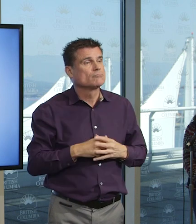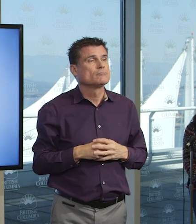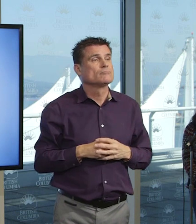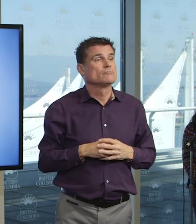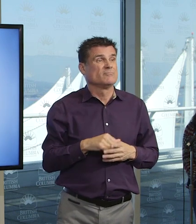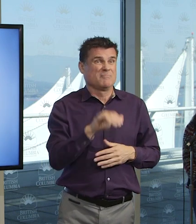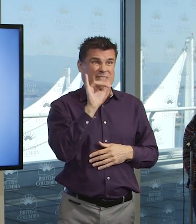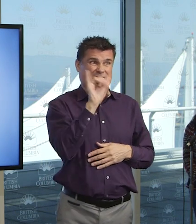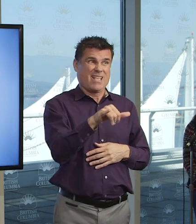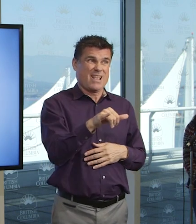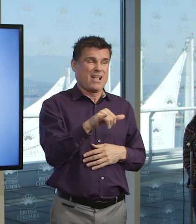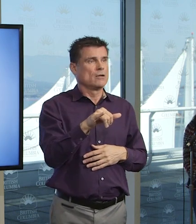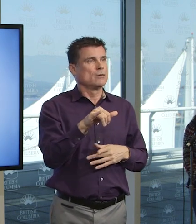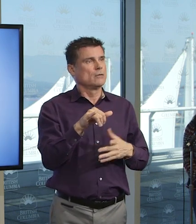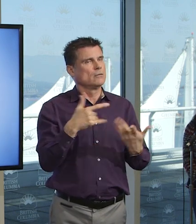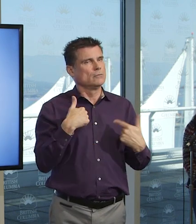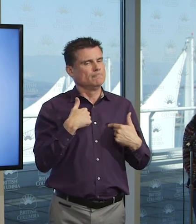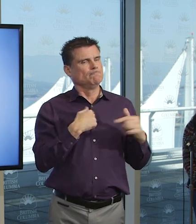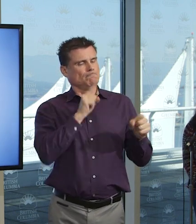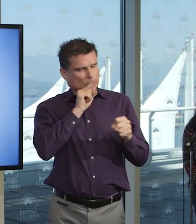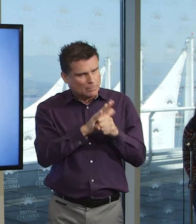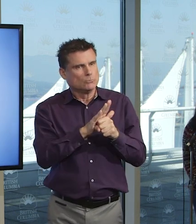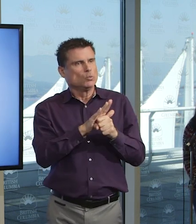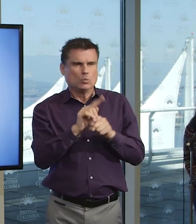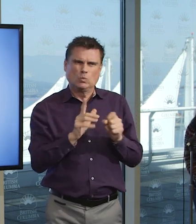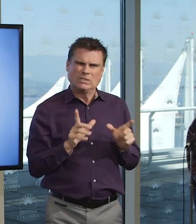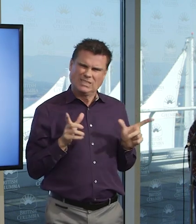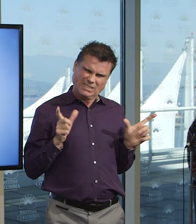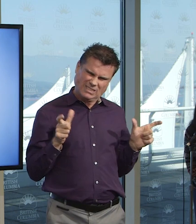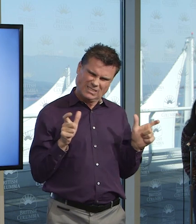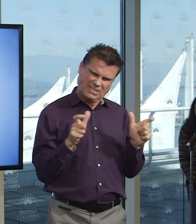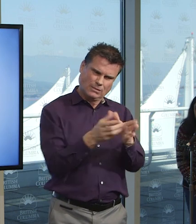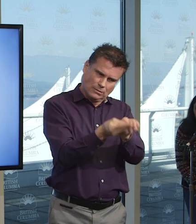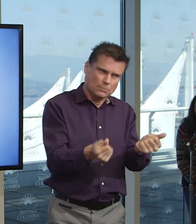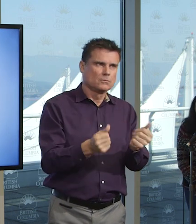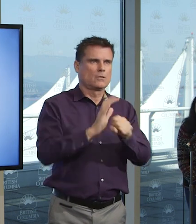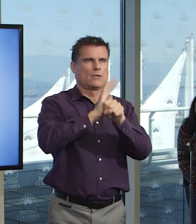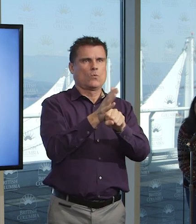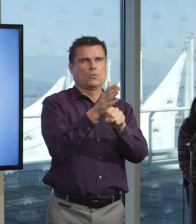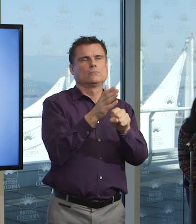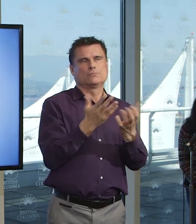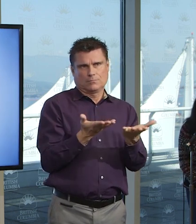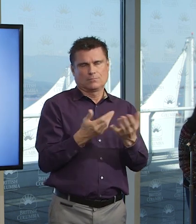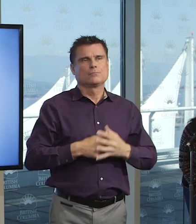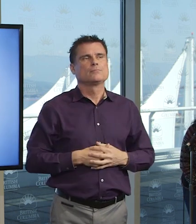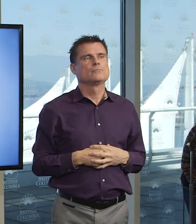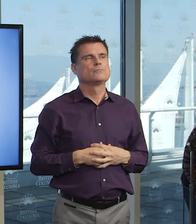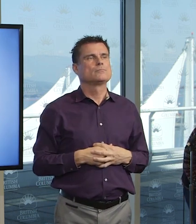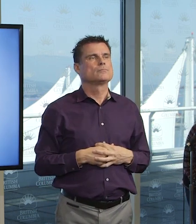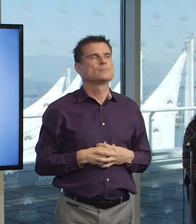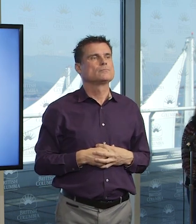100% of us, to follow them. Thank you very much. look forward to taking your questions. Thank you, Minister. before we take… français,